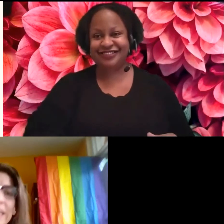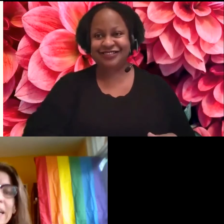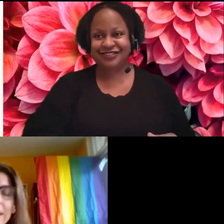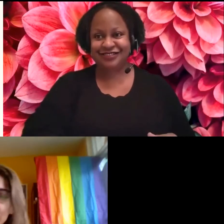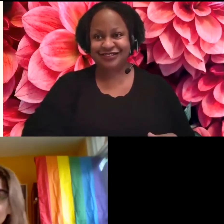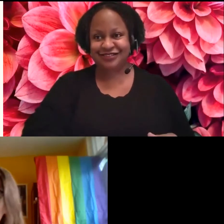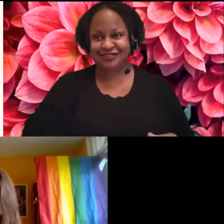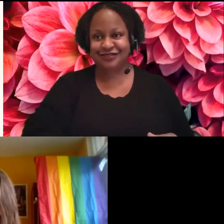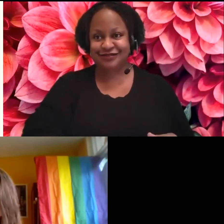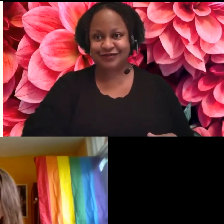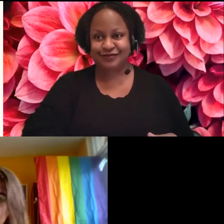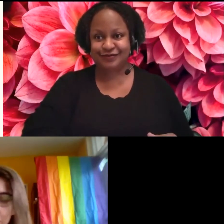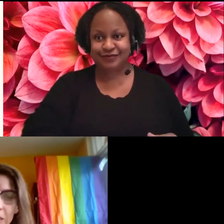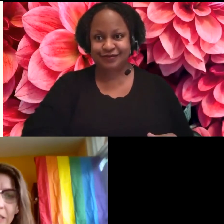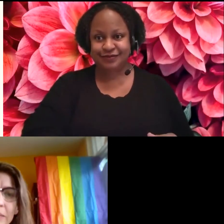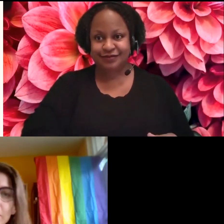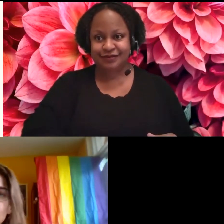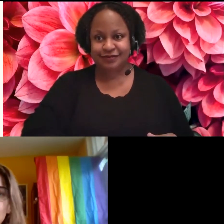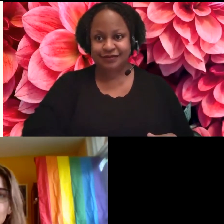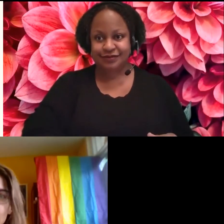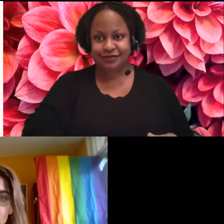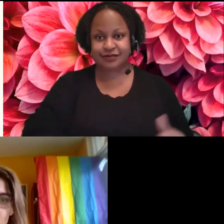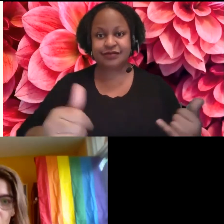so ASL and interpretation.